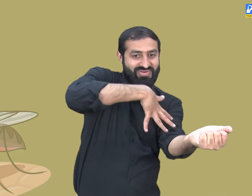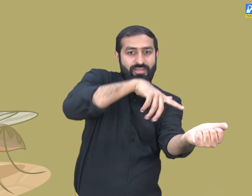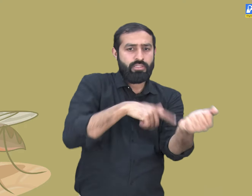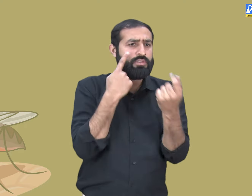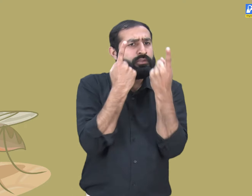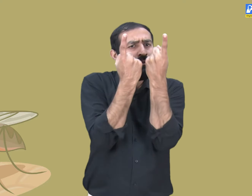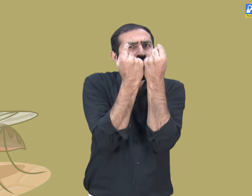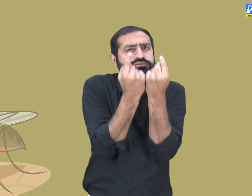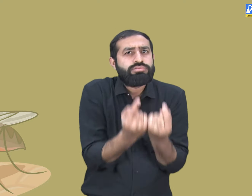Blood Test